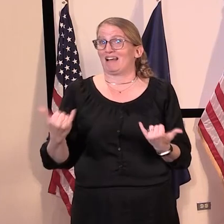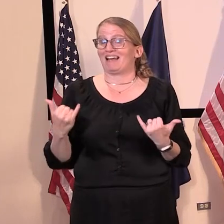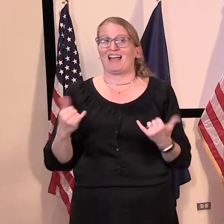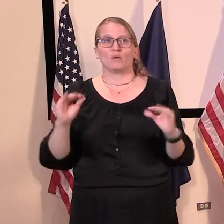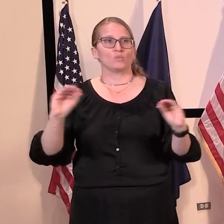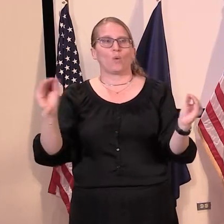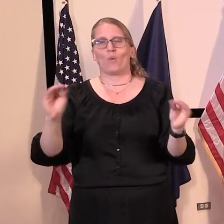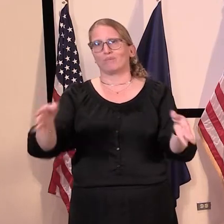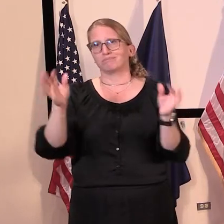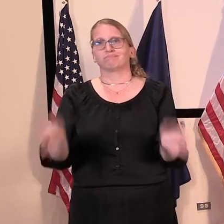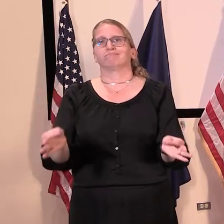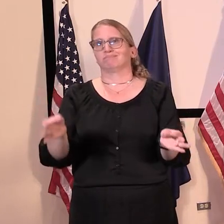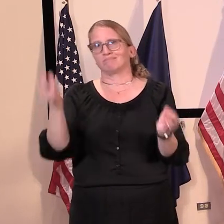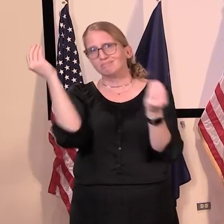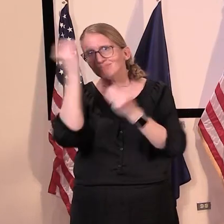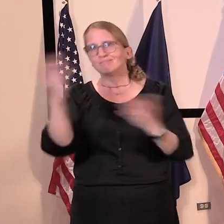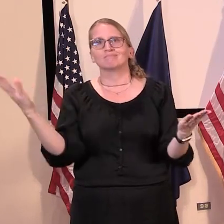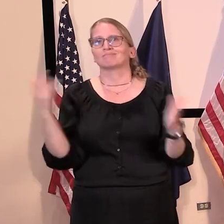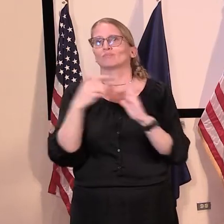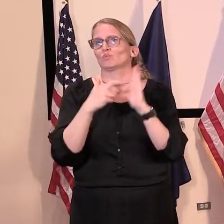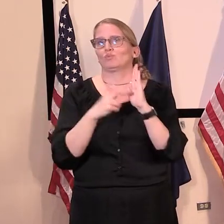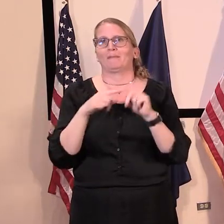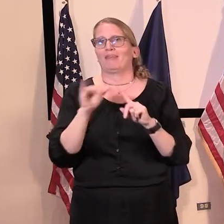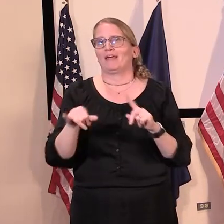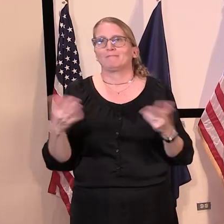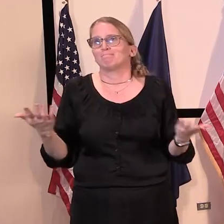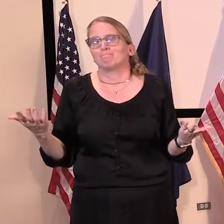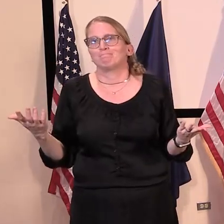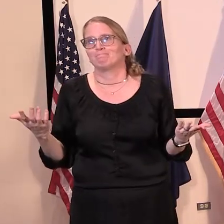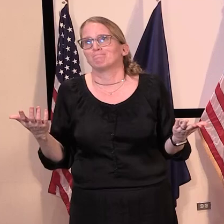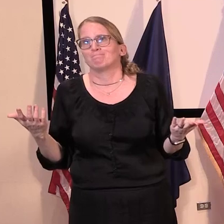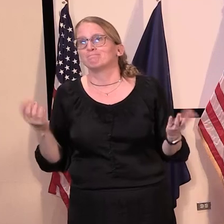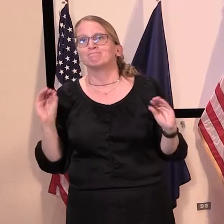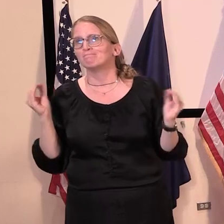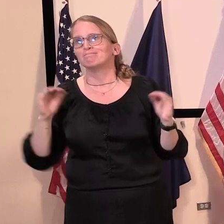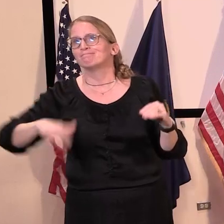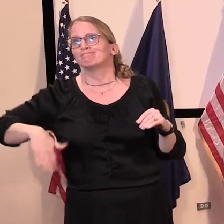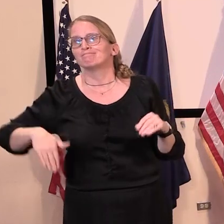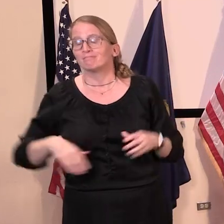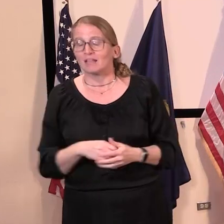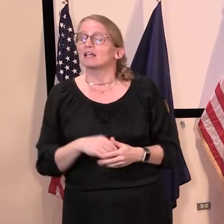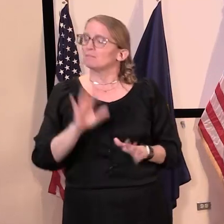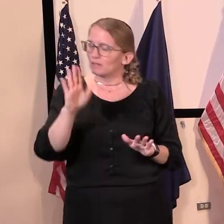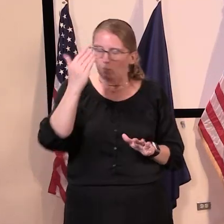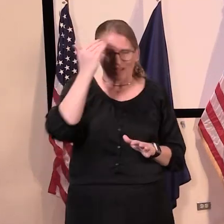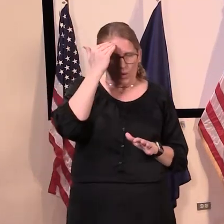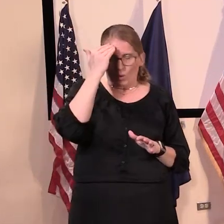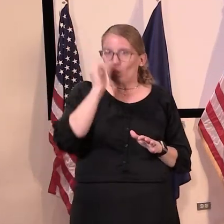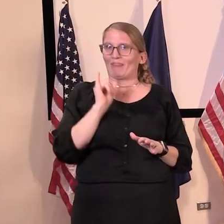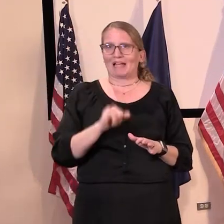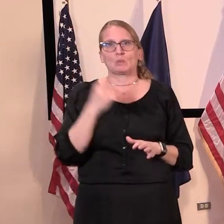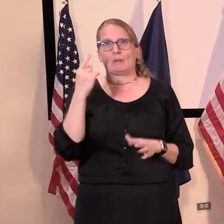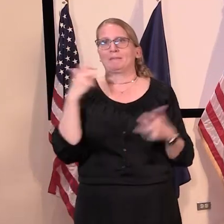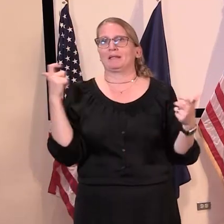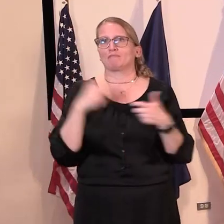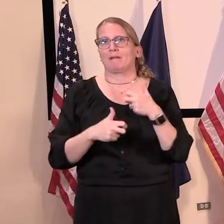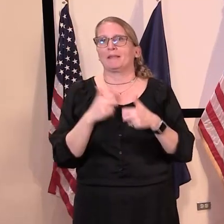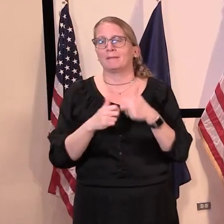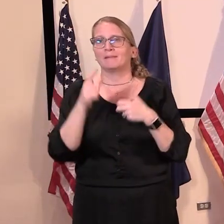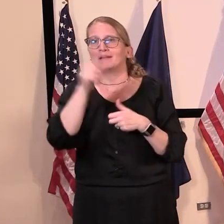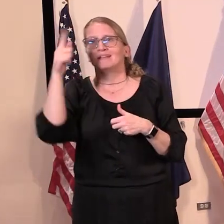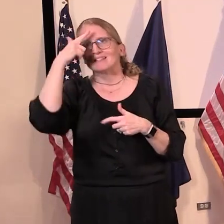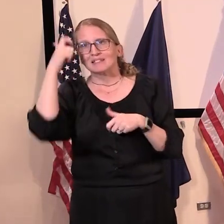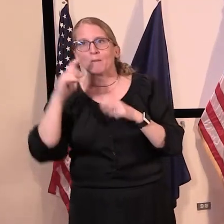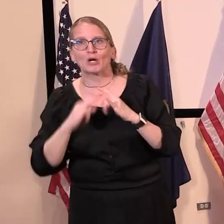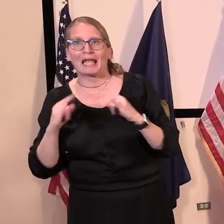Um, but, but, but suffice it to say, we are, uh, we know this is an area of, uh, an issue, uh, that these summer camps,